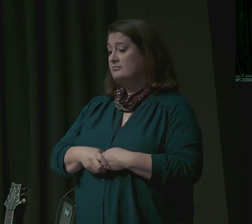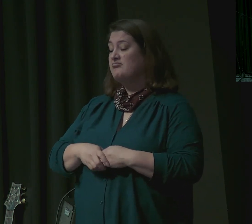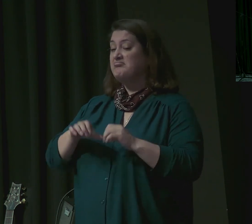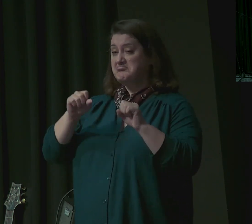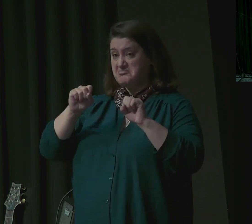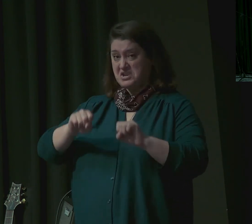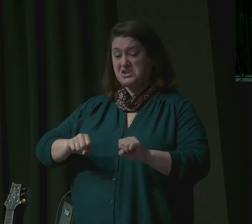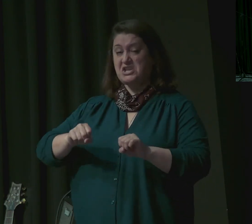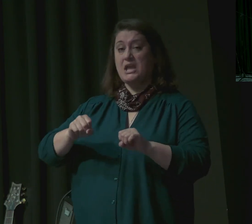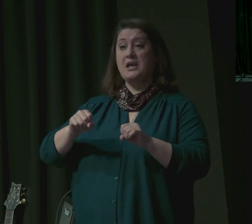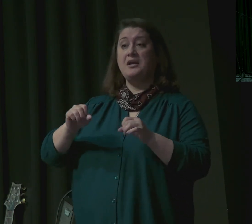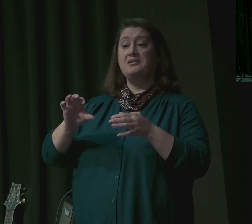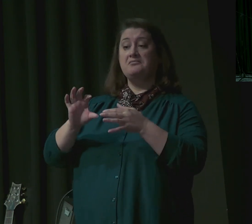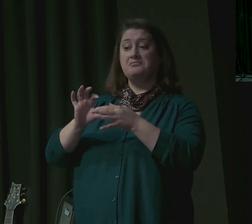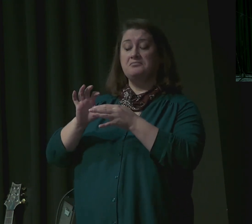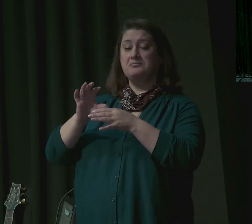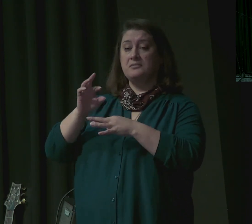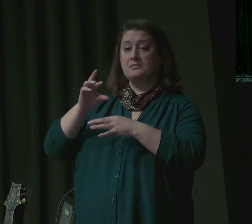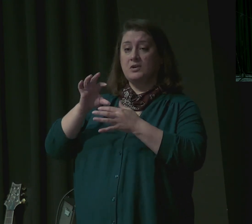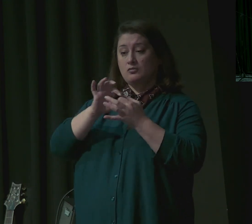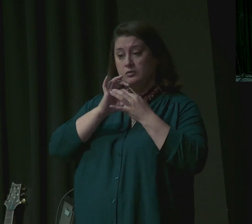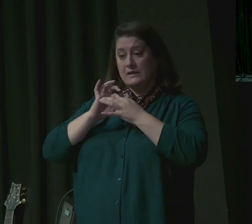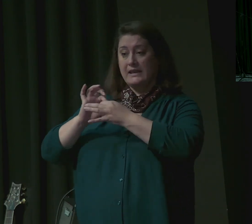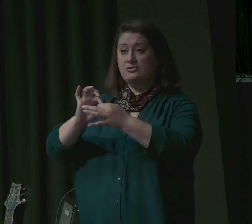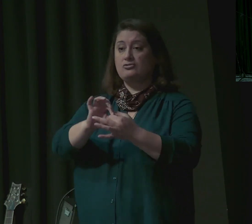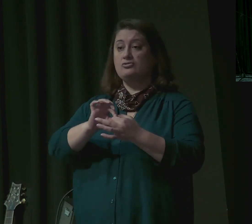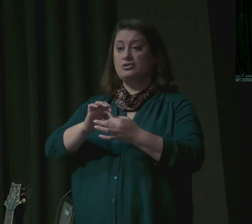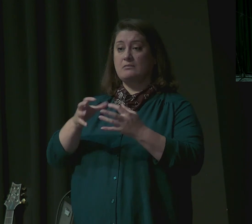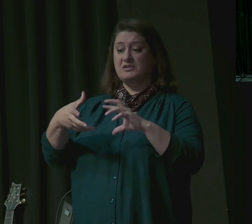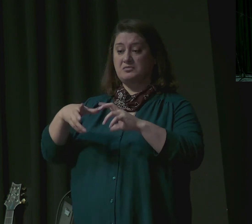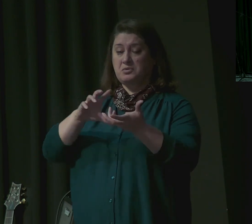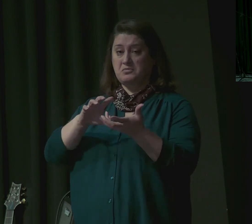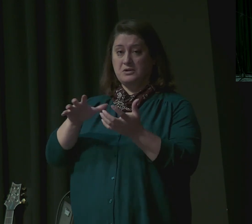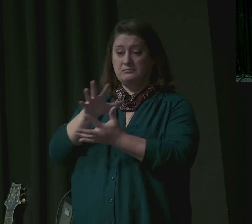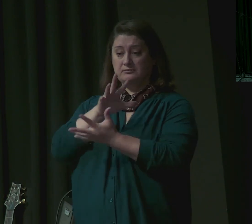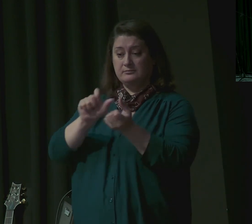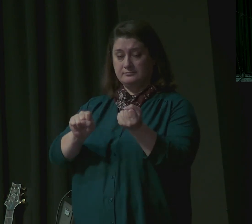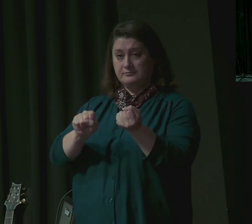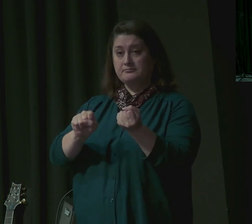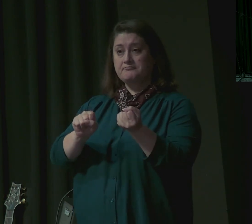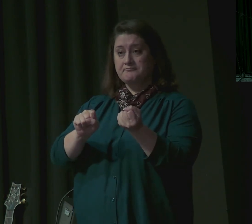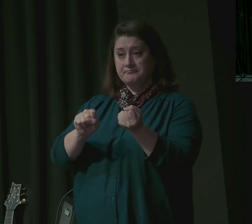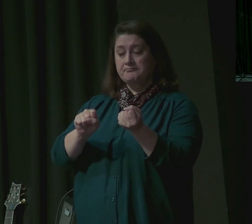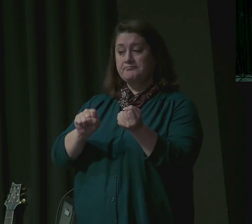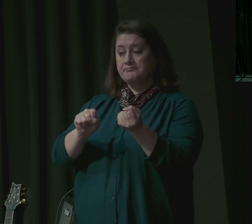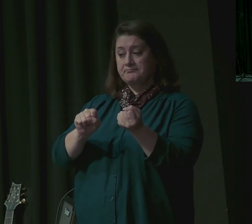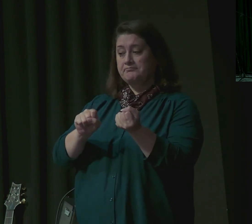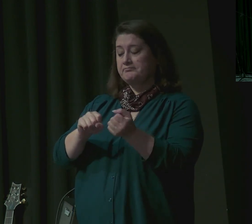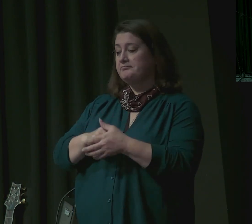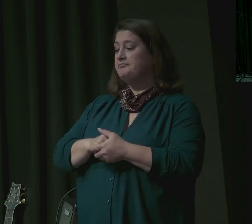corrupt ministry fighting and arguing is often rooted in ministry and personal jealousies